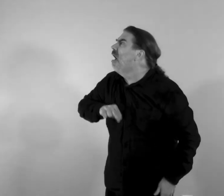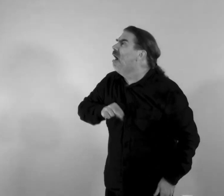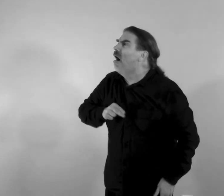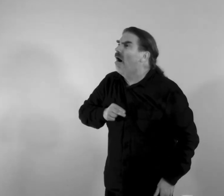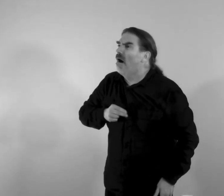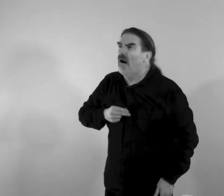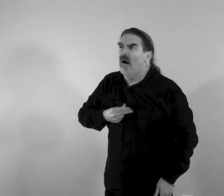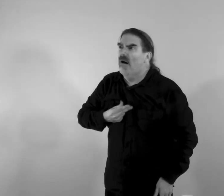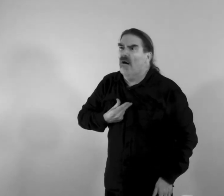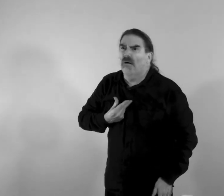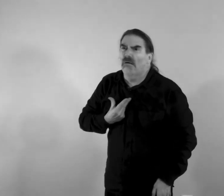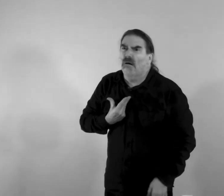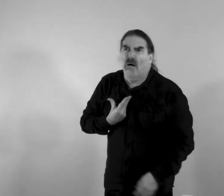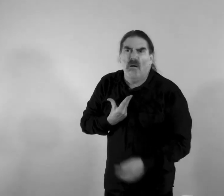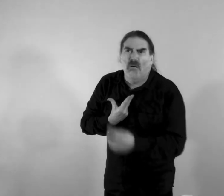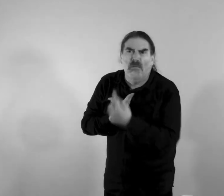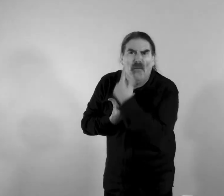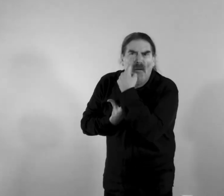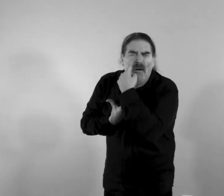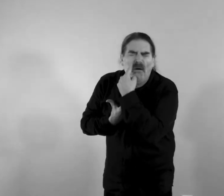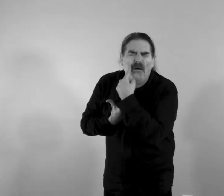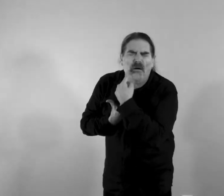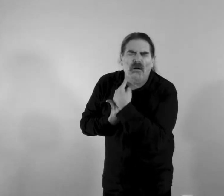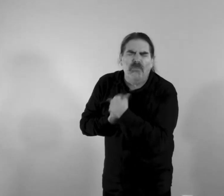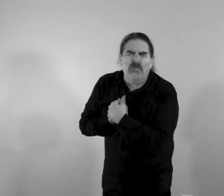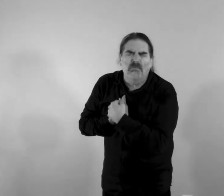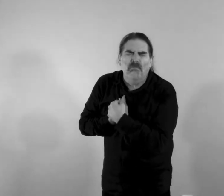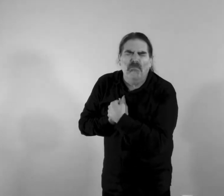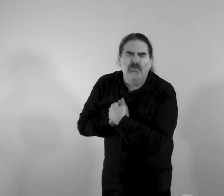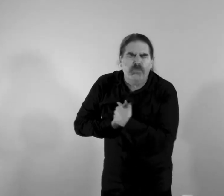even her teardrops are swallowed up